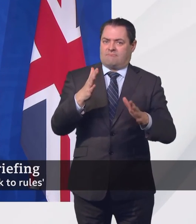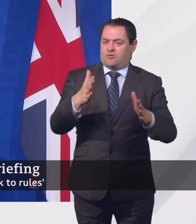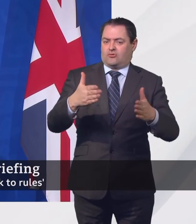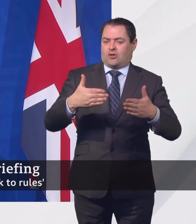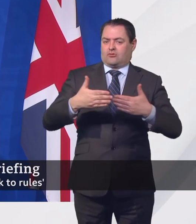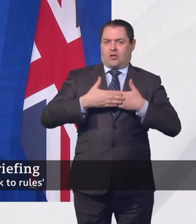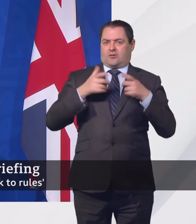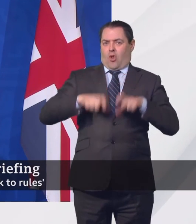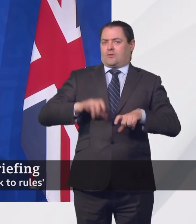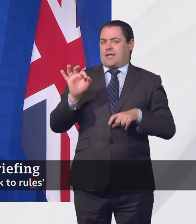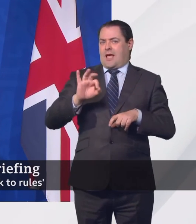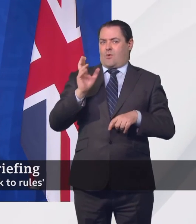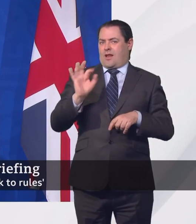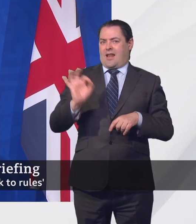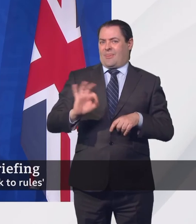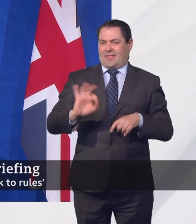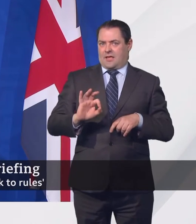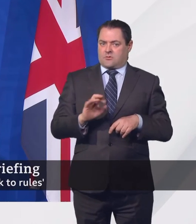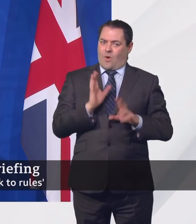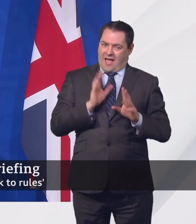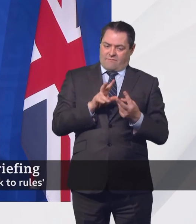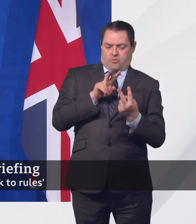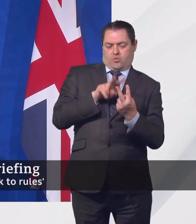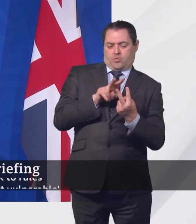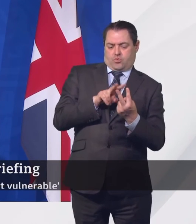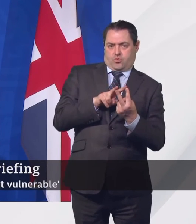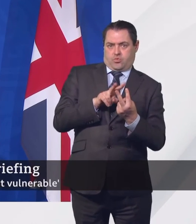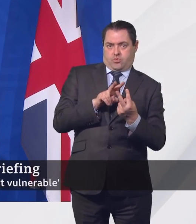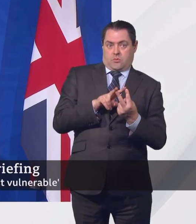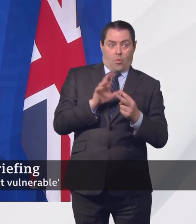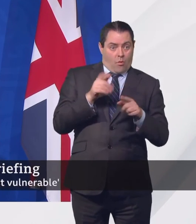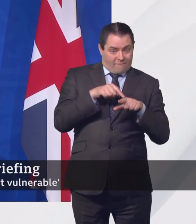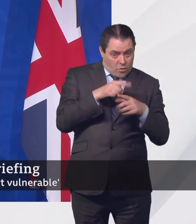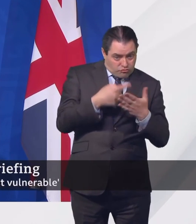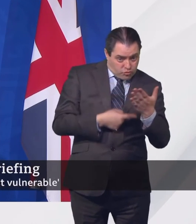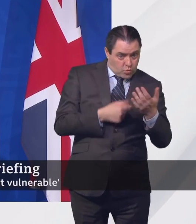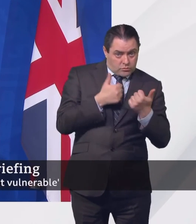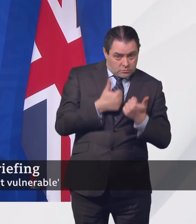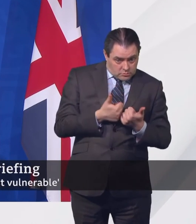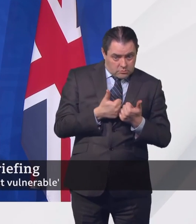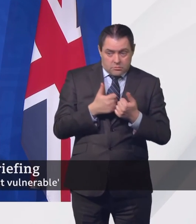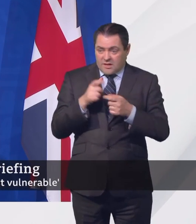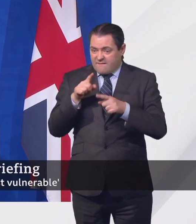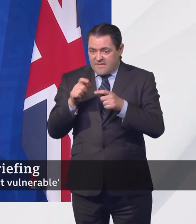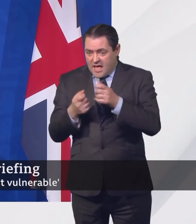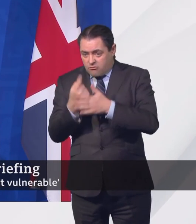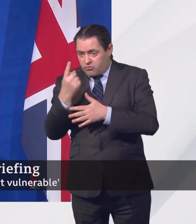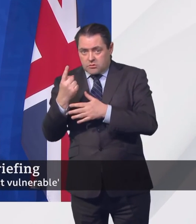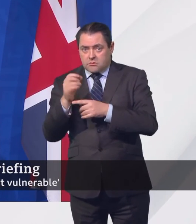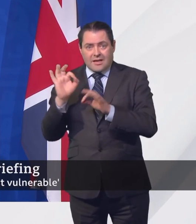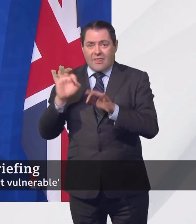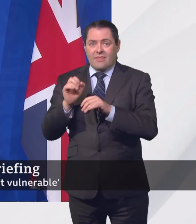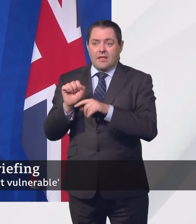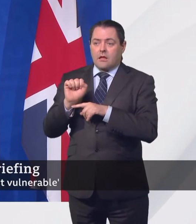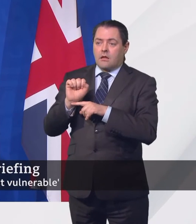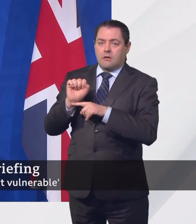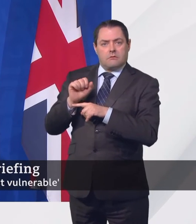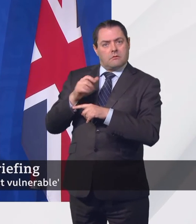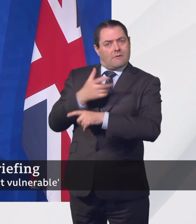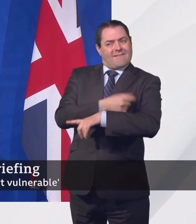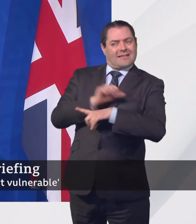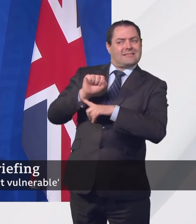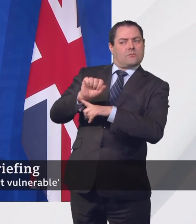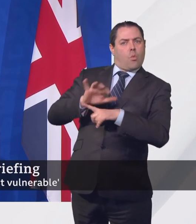two conditions that would have to be satisfied. But, you know, I'm hopeful.